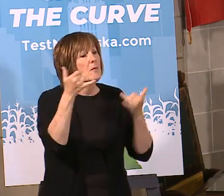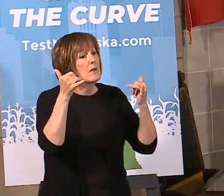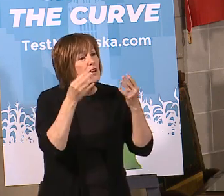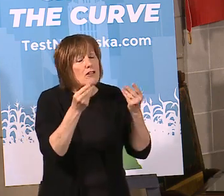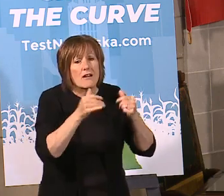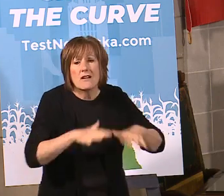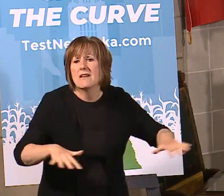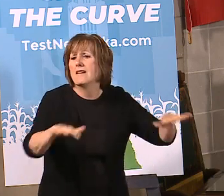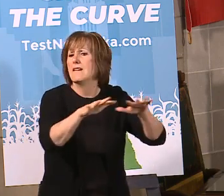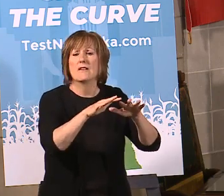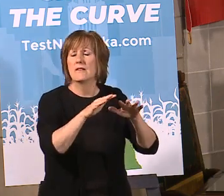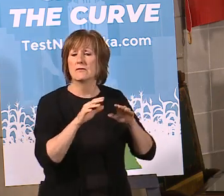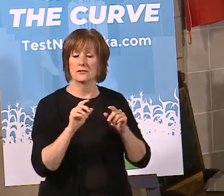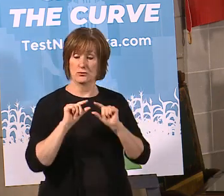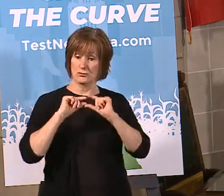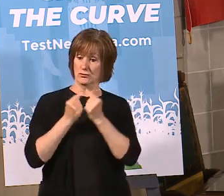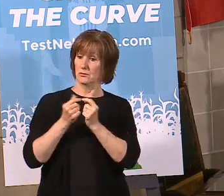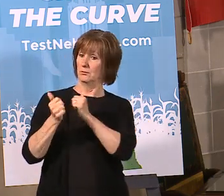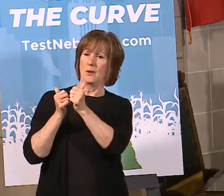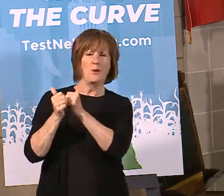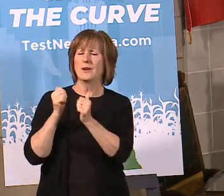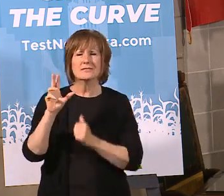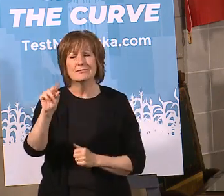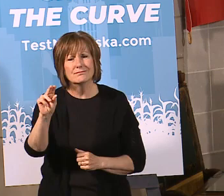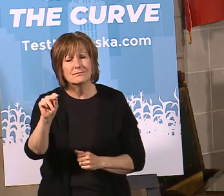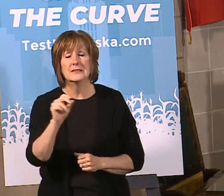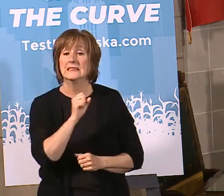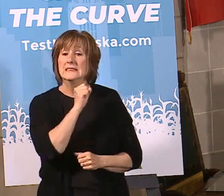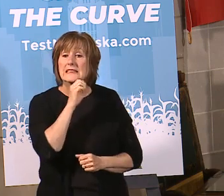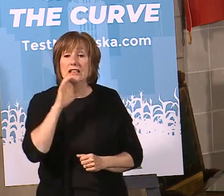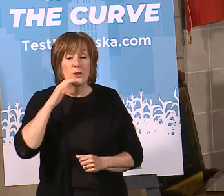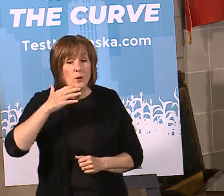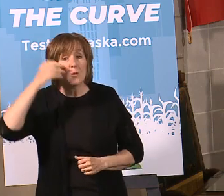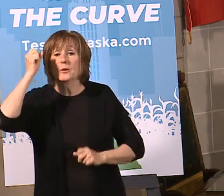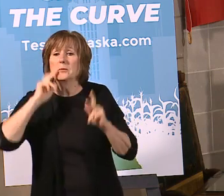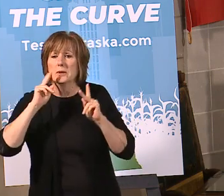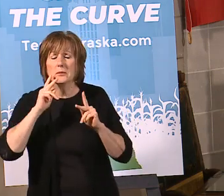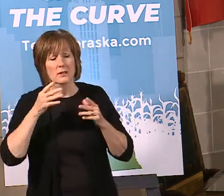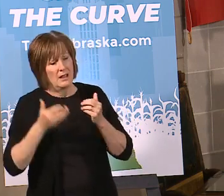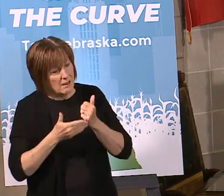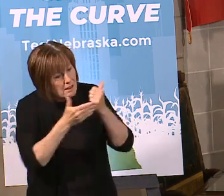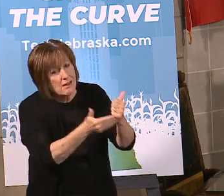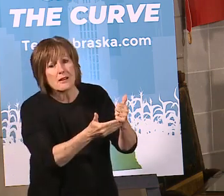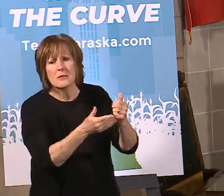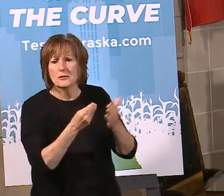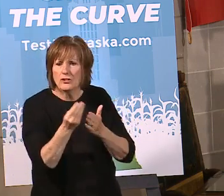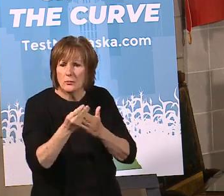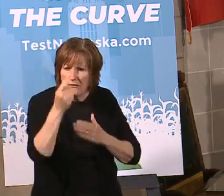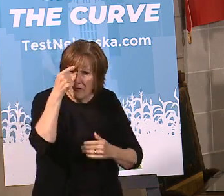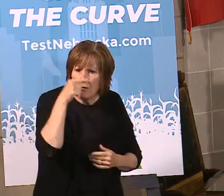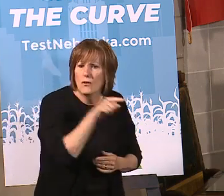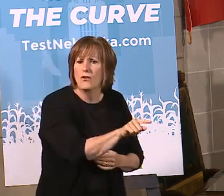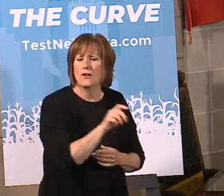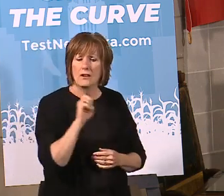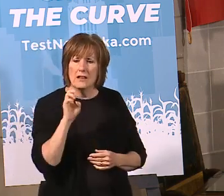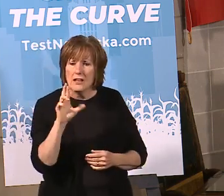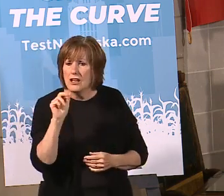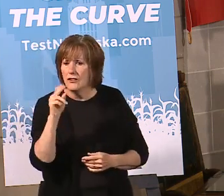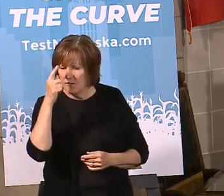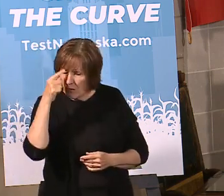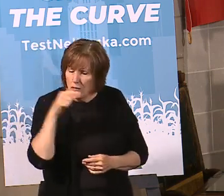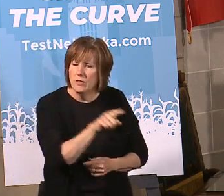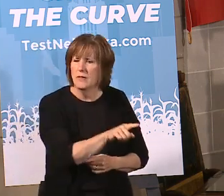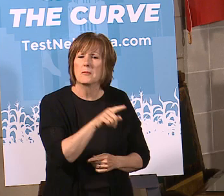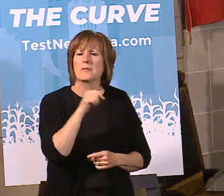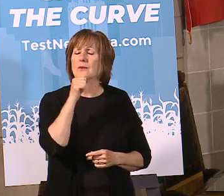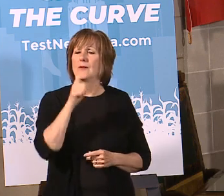don't do group sports, help seniors help them stay in by running errands for them or shopping for them so that they can avoid